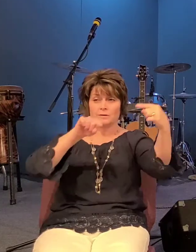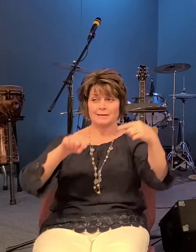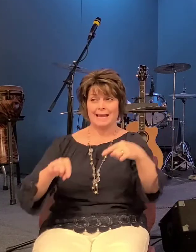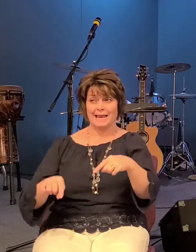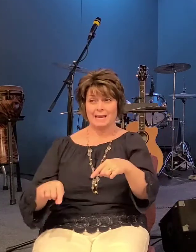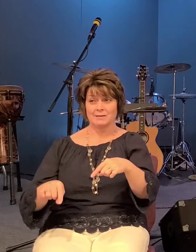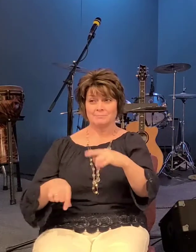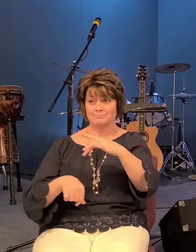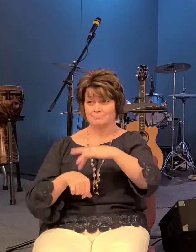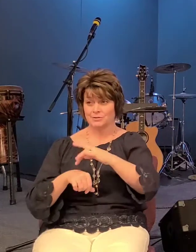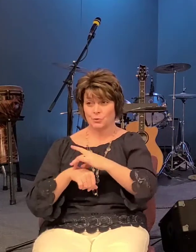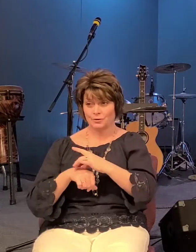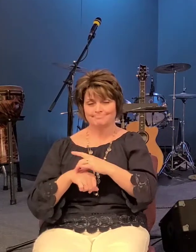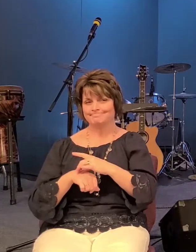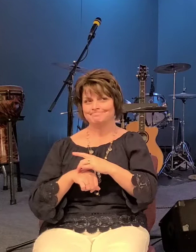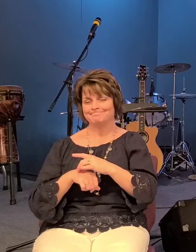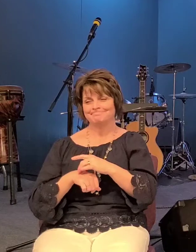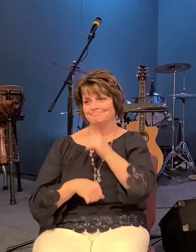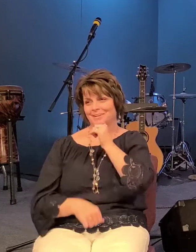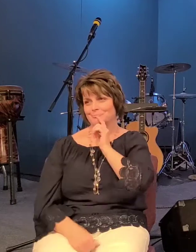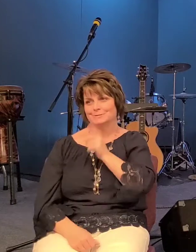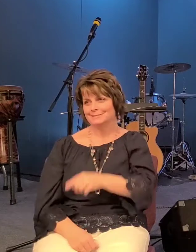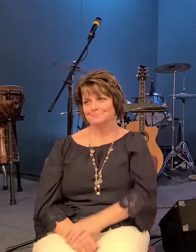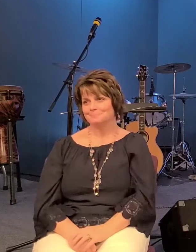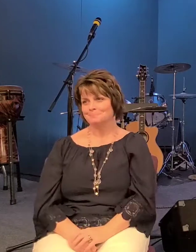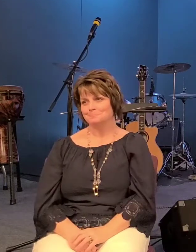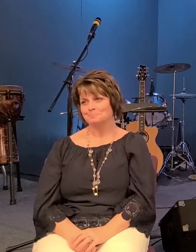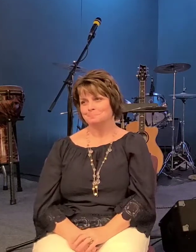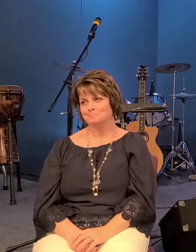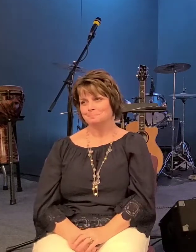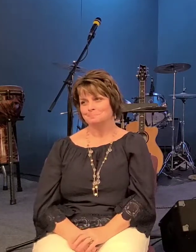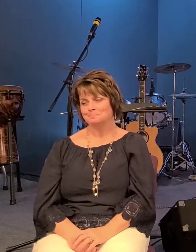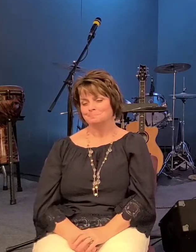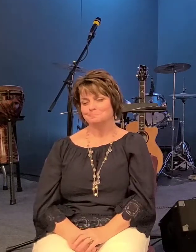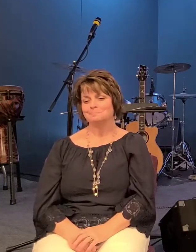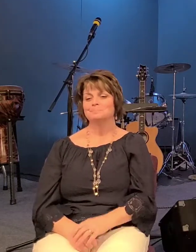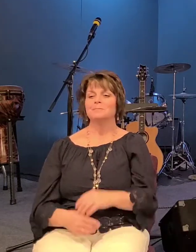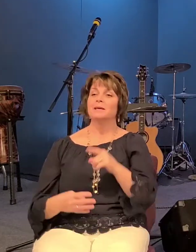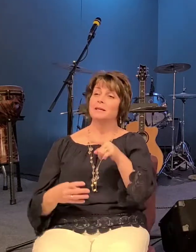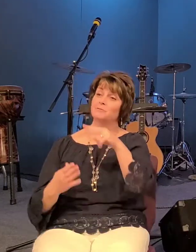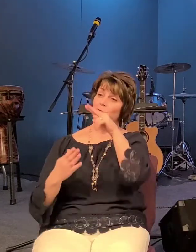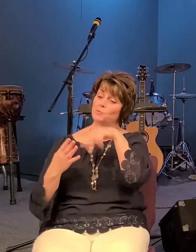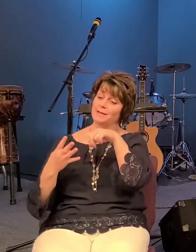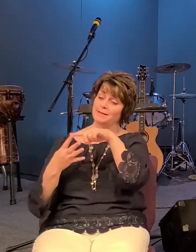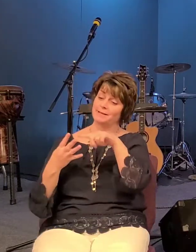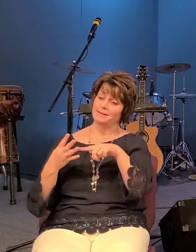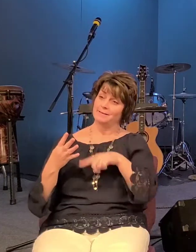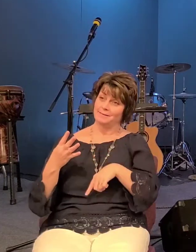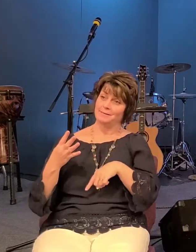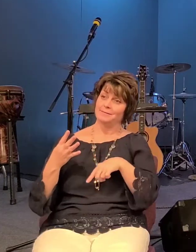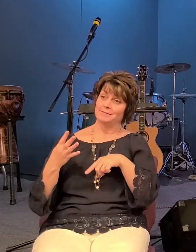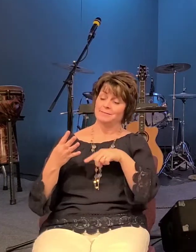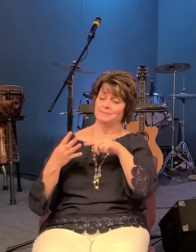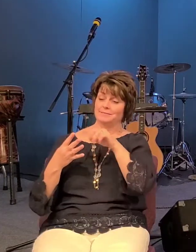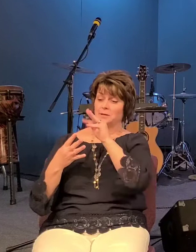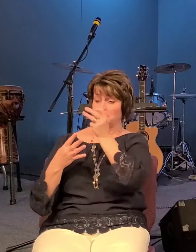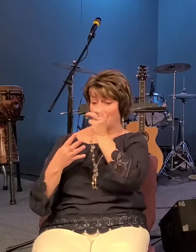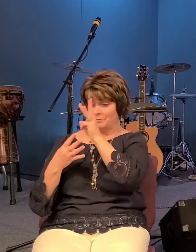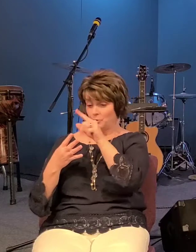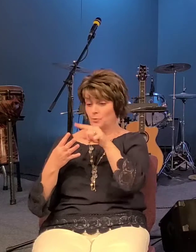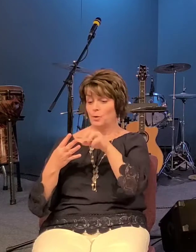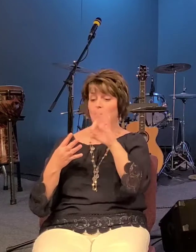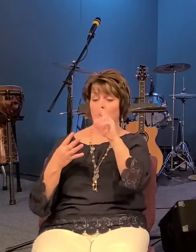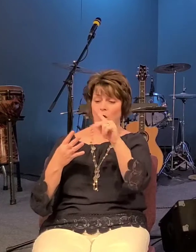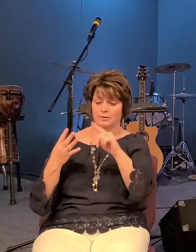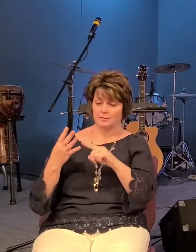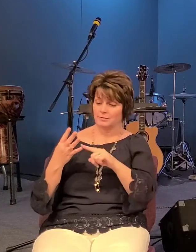and we can see it in the other accounts that that tell this story just a few verses later in the gospel of